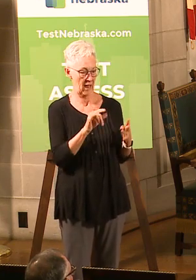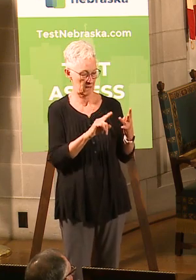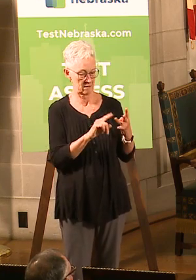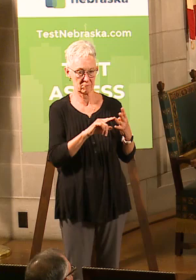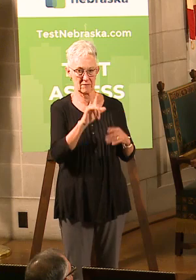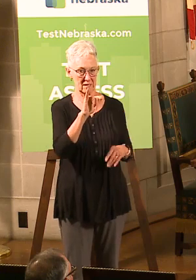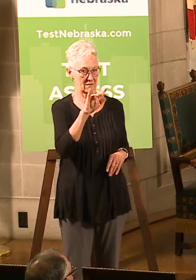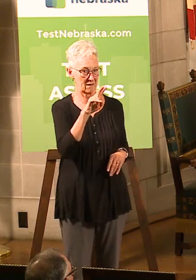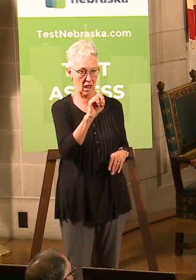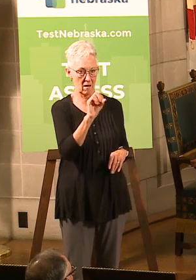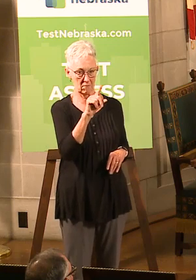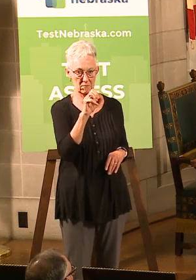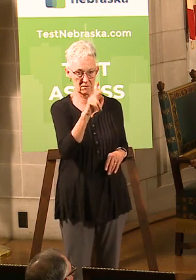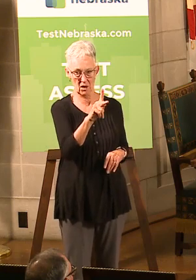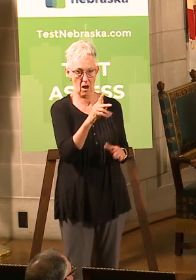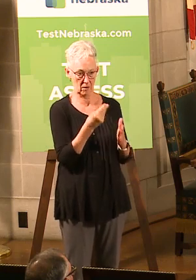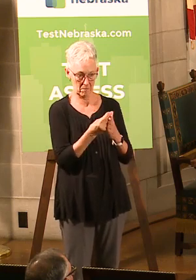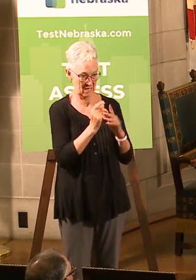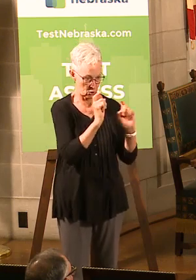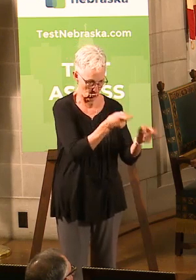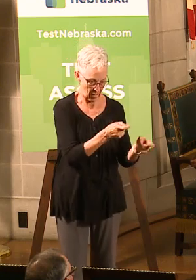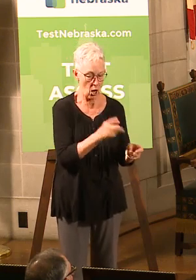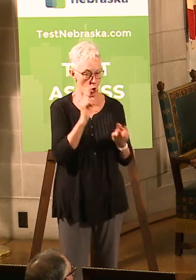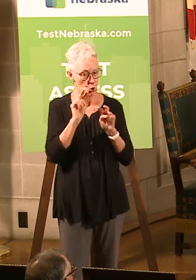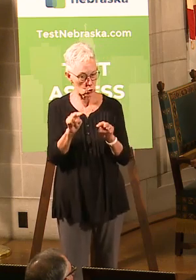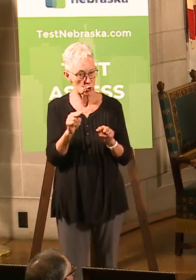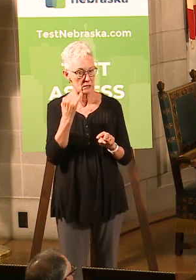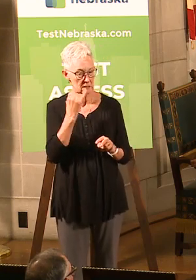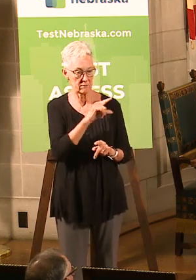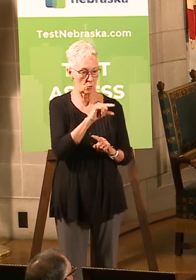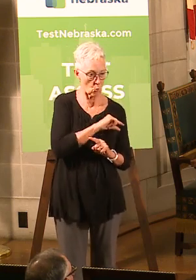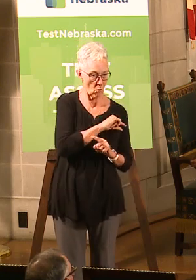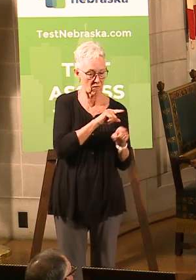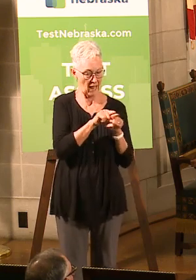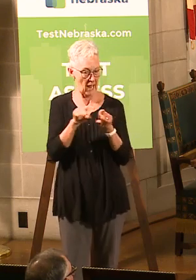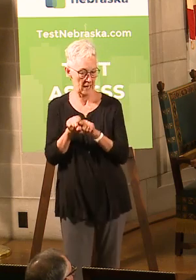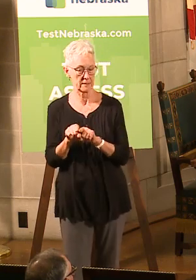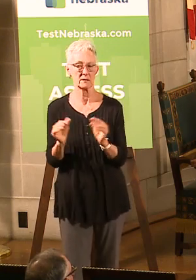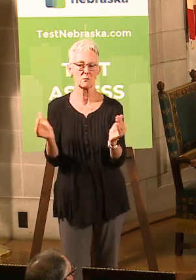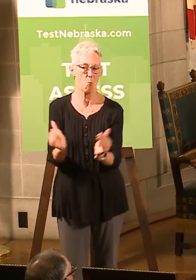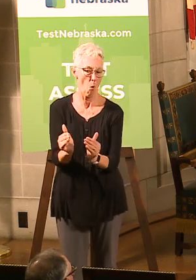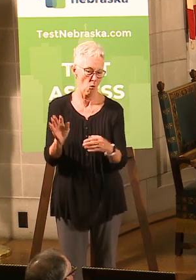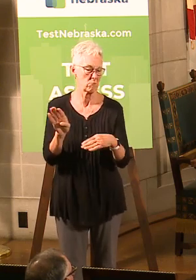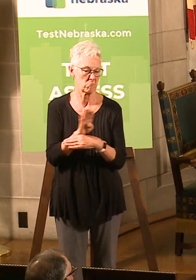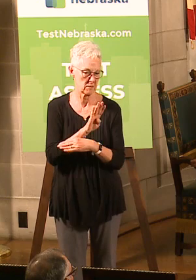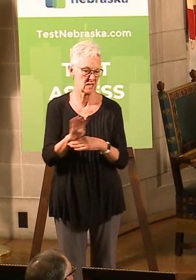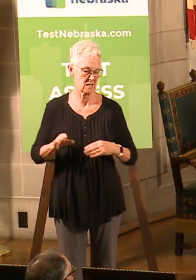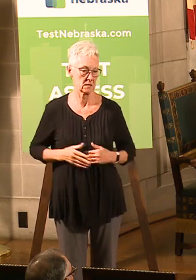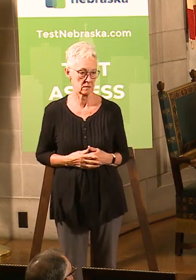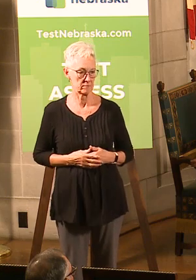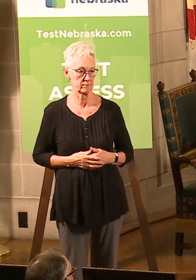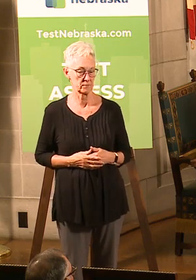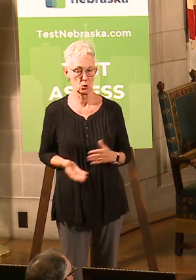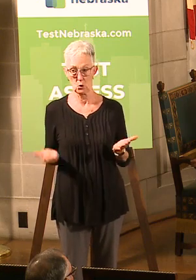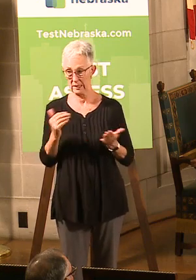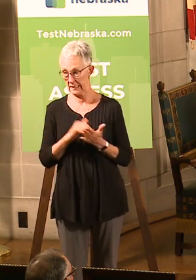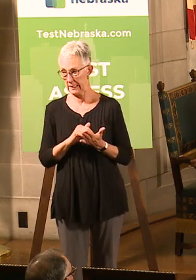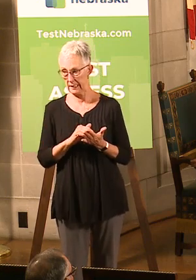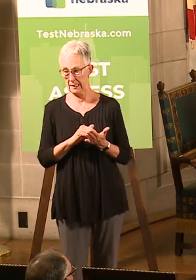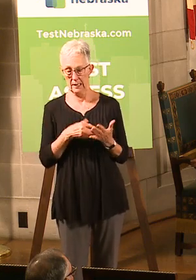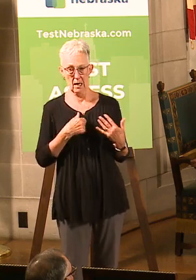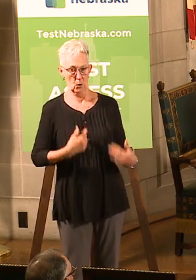look at the small business grants and see whether they will qualify for that. And in closing, I really want to thank Governor Ricketts for